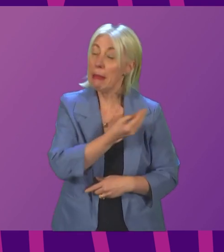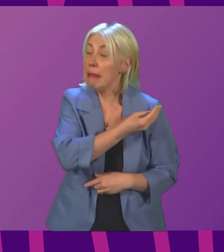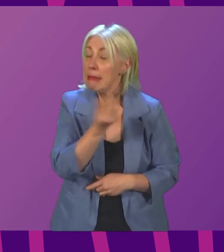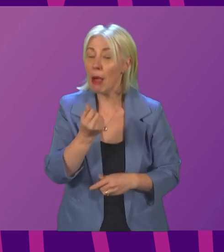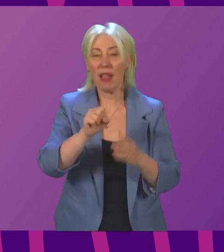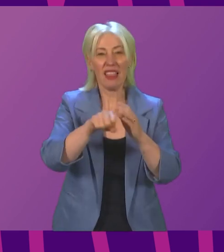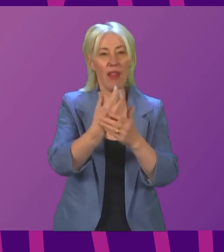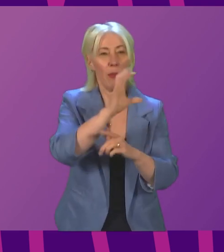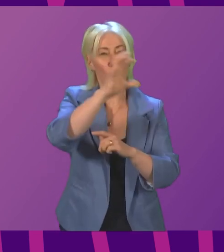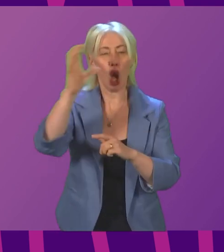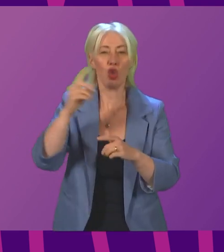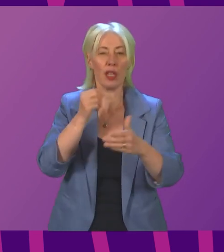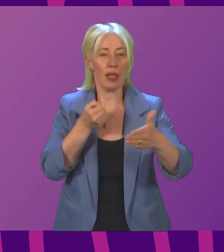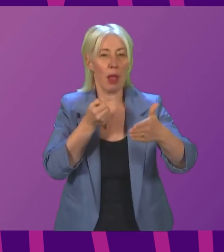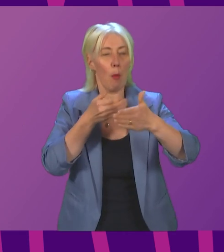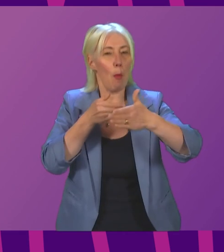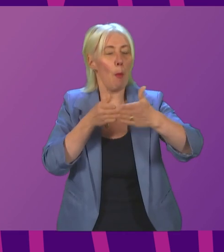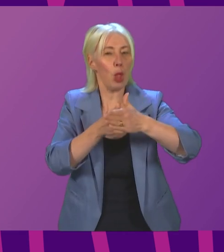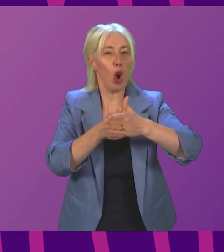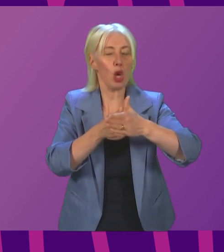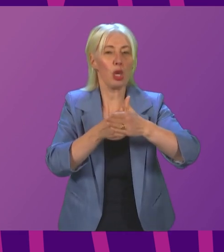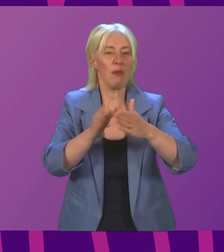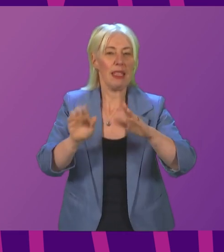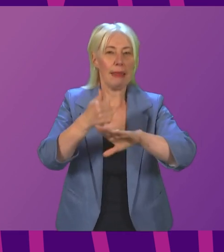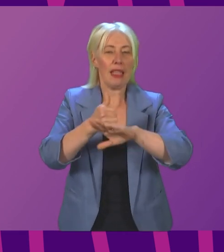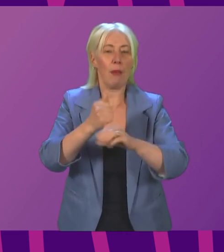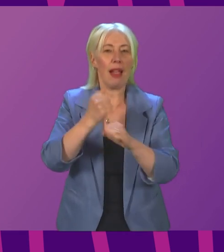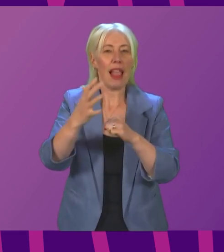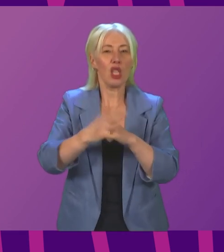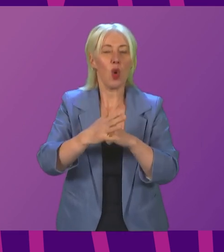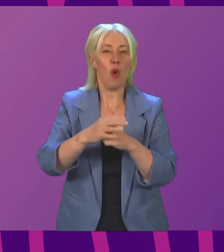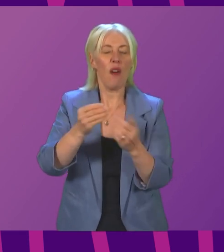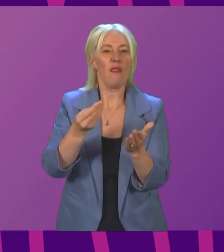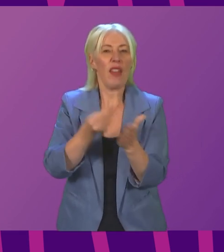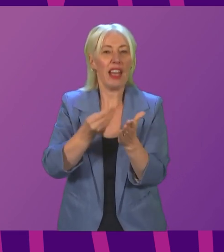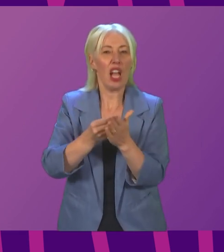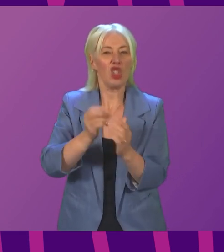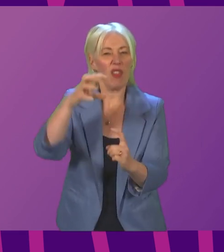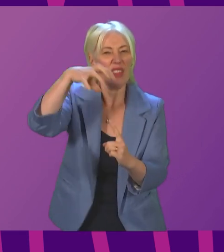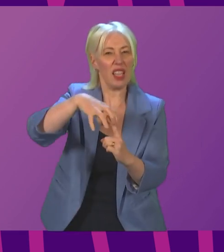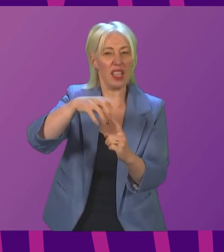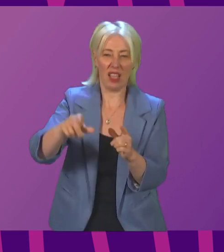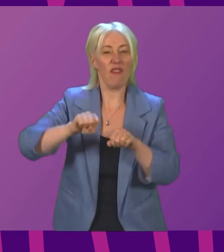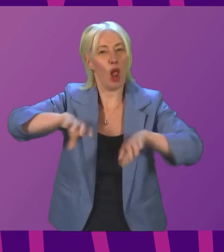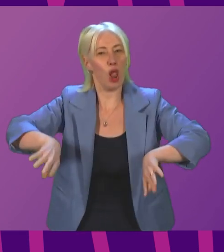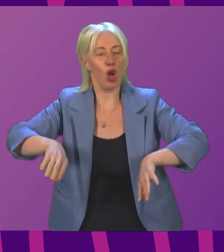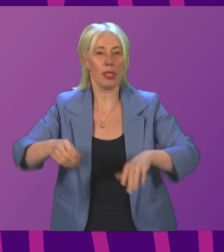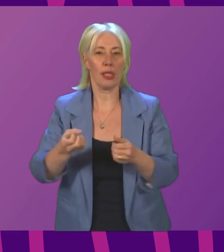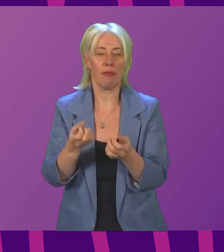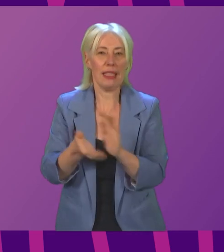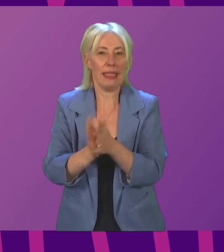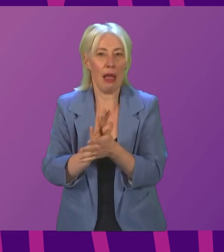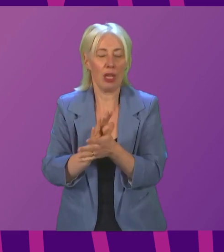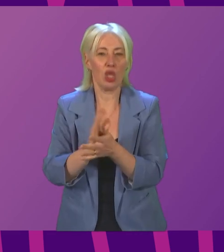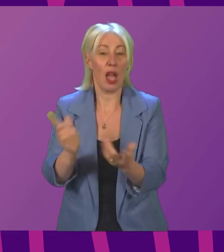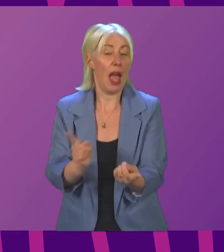developed nations to block the establishment of a Glasgow financial facility on loss and damage. Over the weekend, I met with Dr